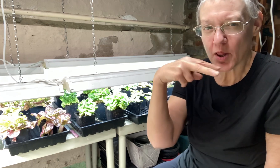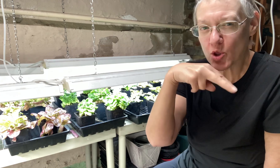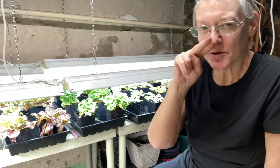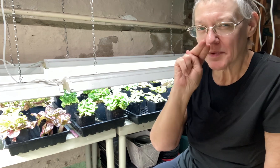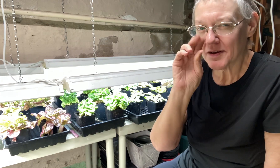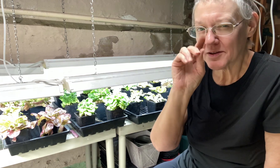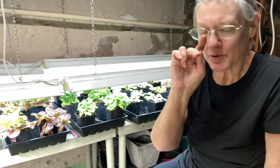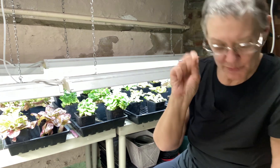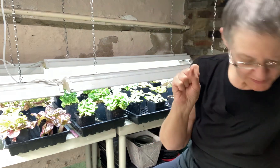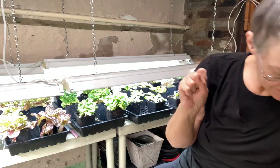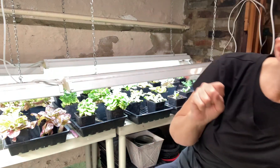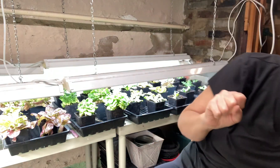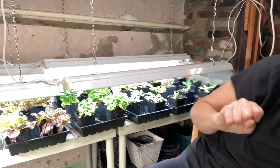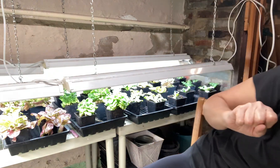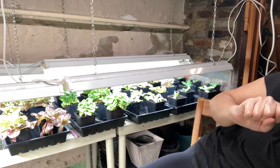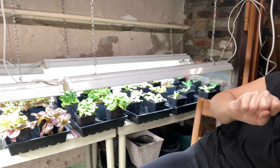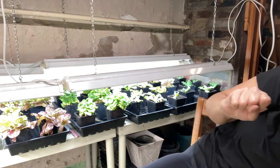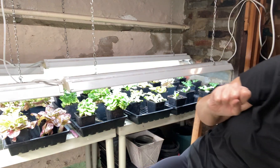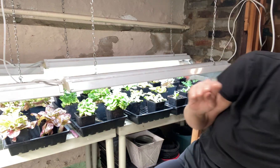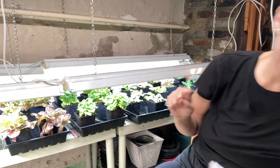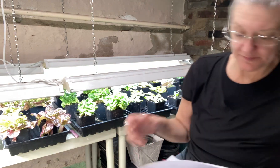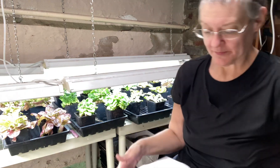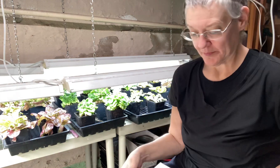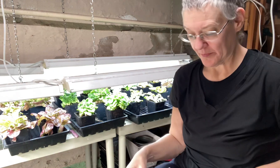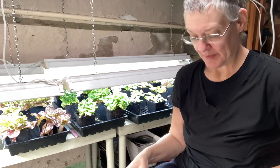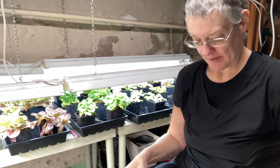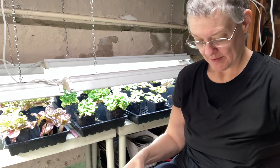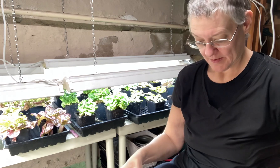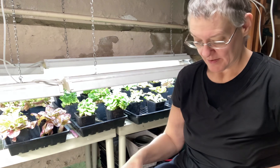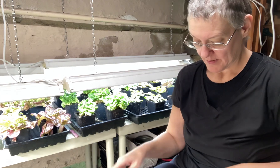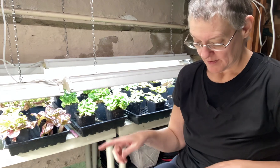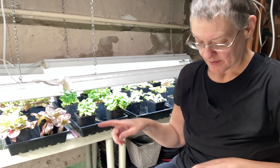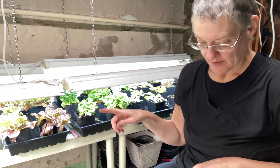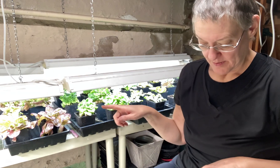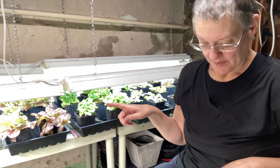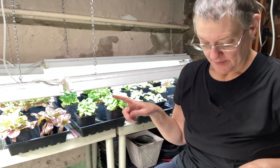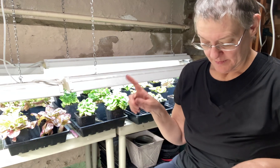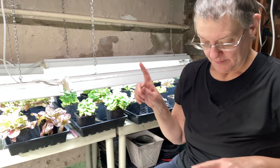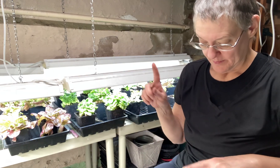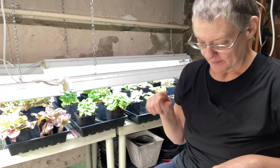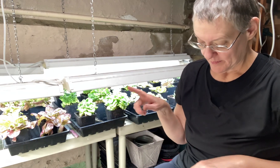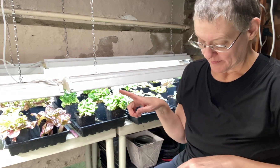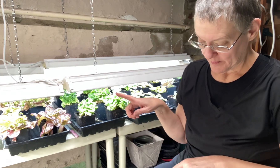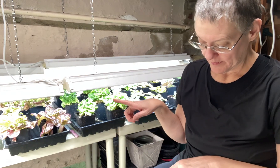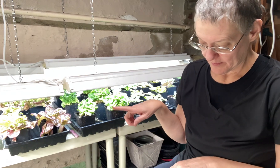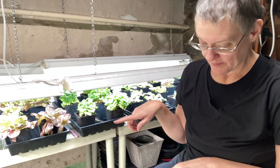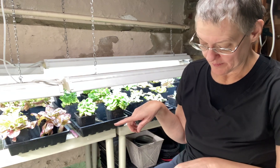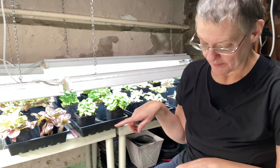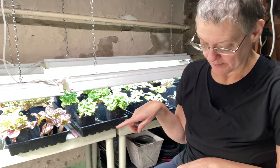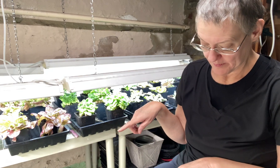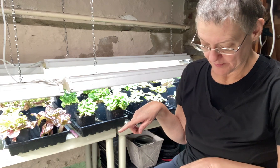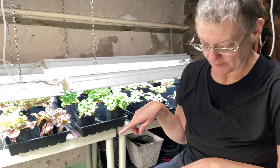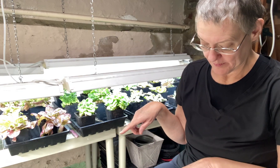now let me check my notes for a second let me pick it up here um where is it